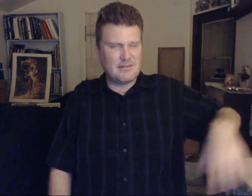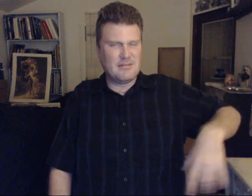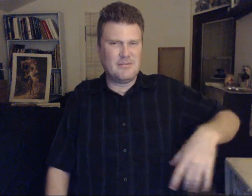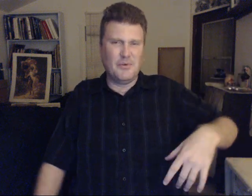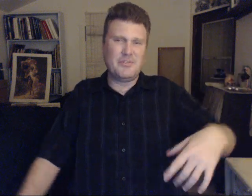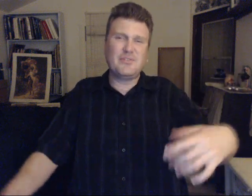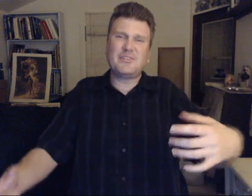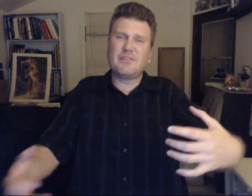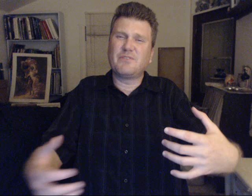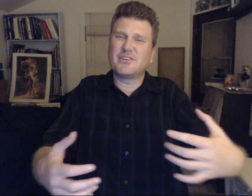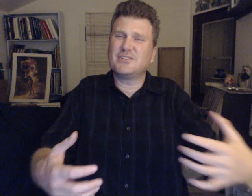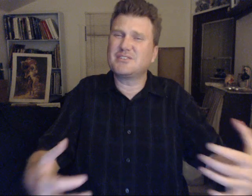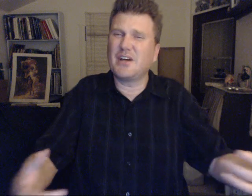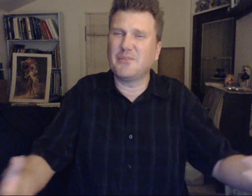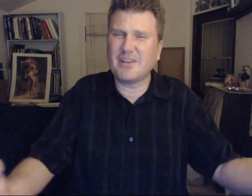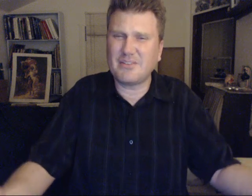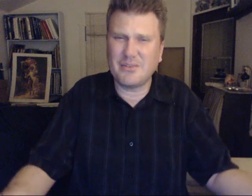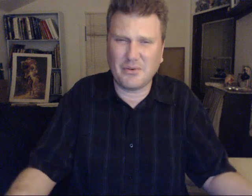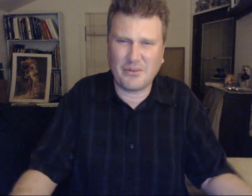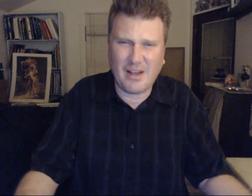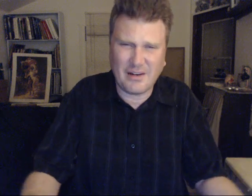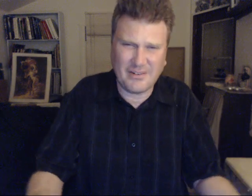But we do see functions. Coming into your realities.